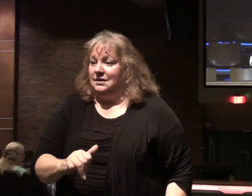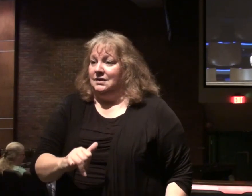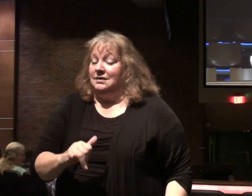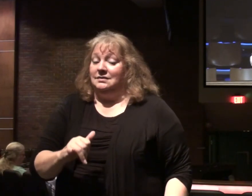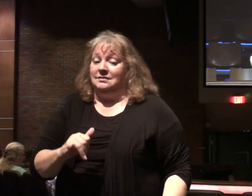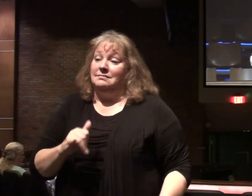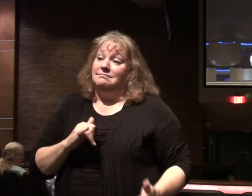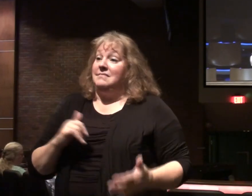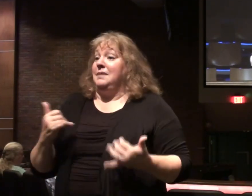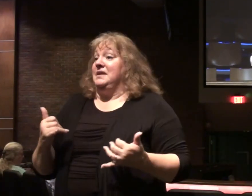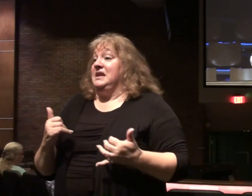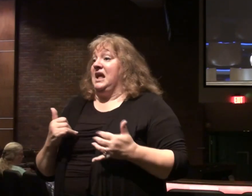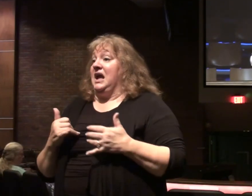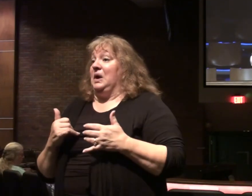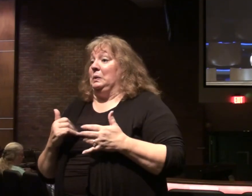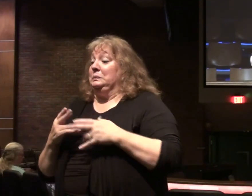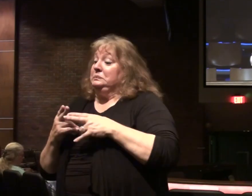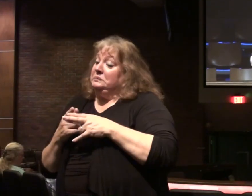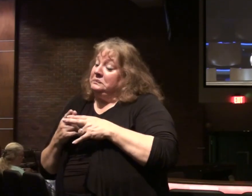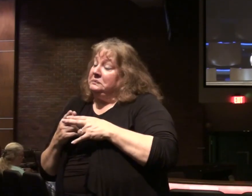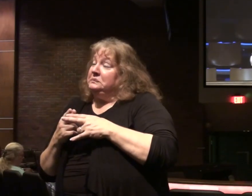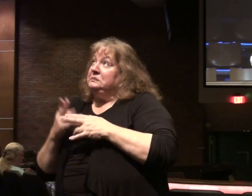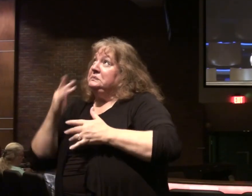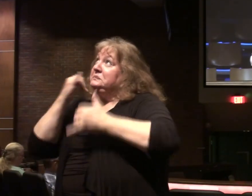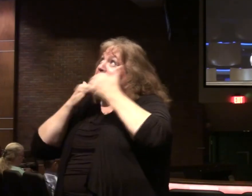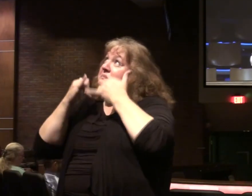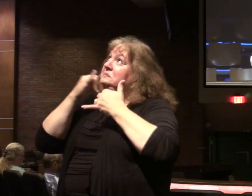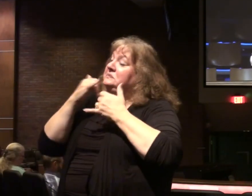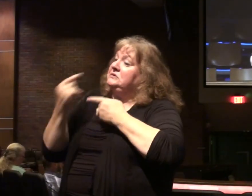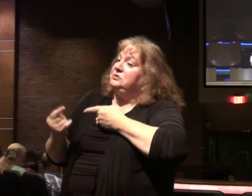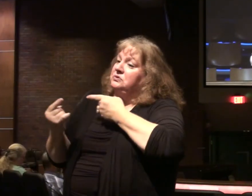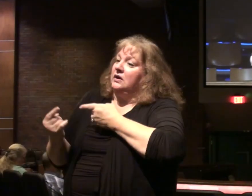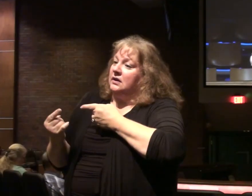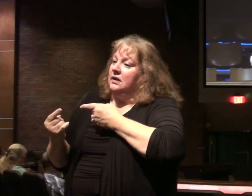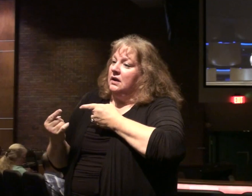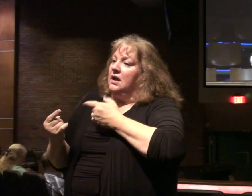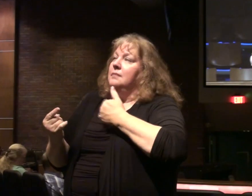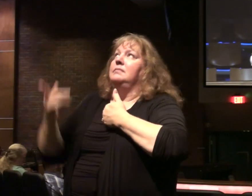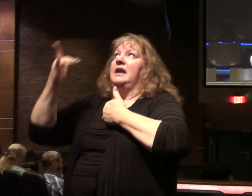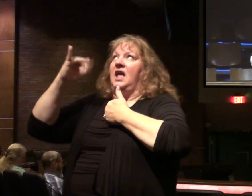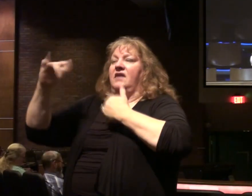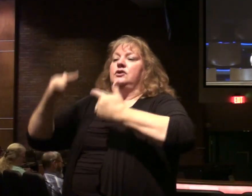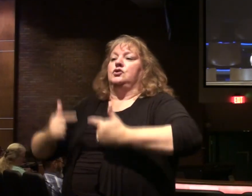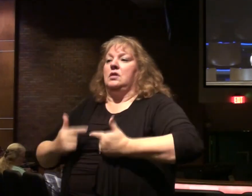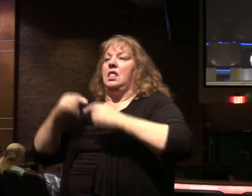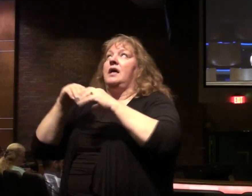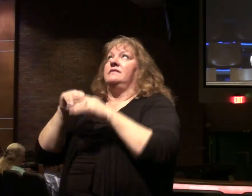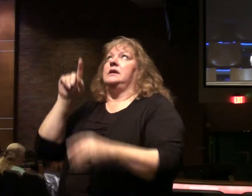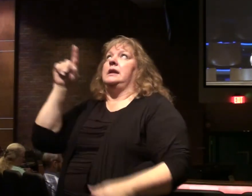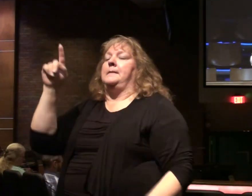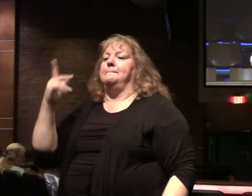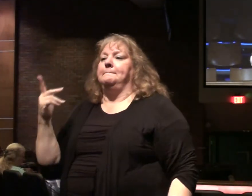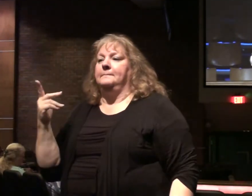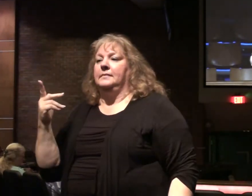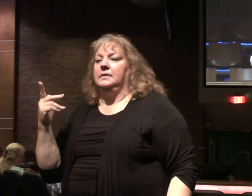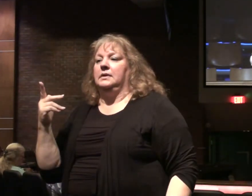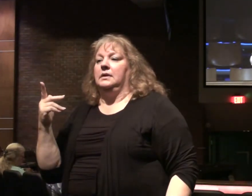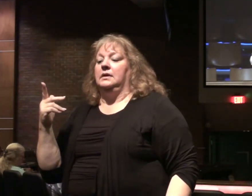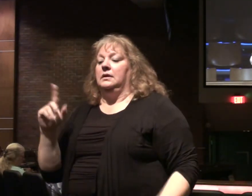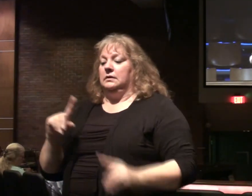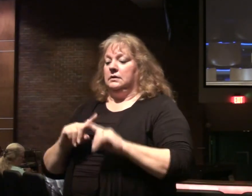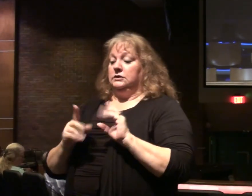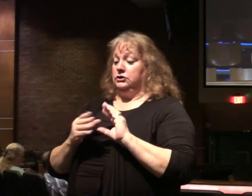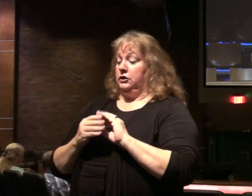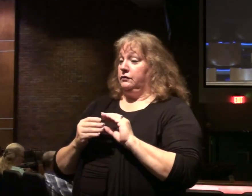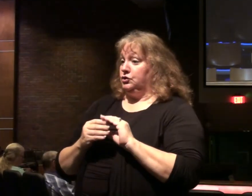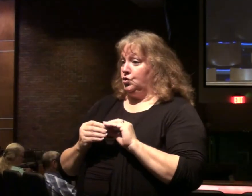be momentary life affliction, but there is eternal life in Him. And a different story,